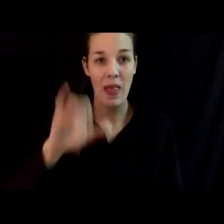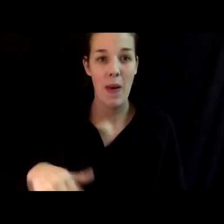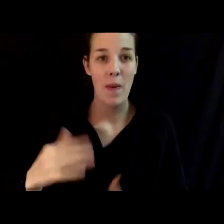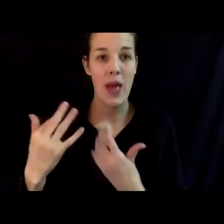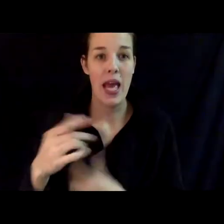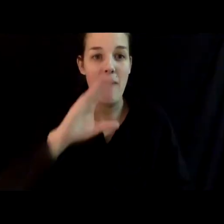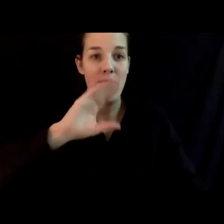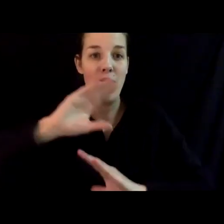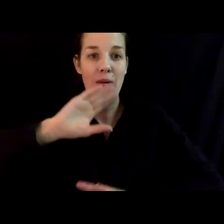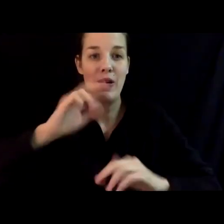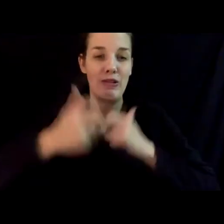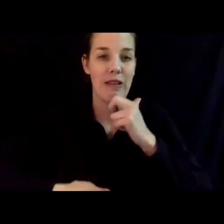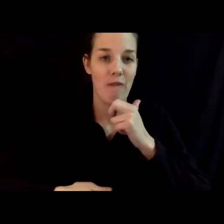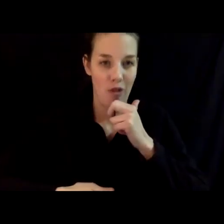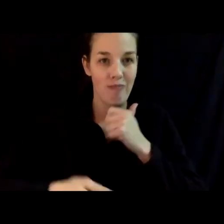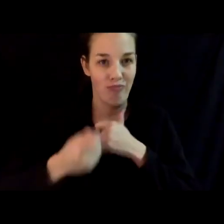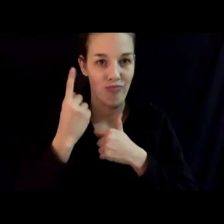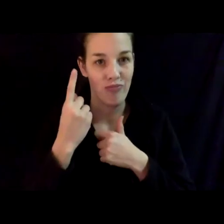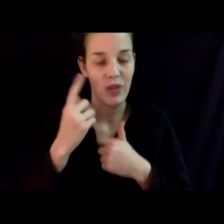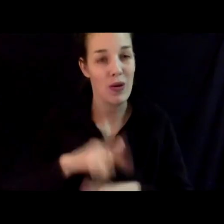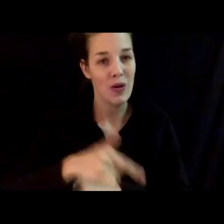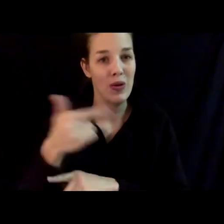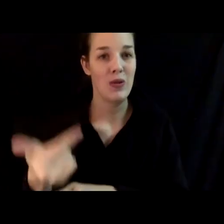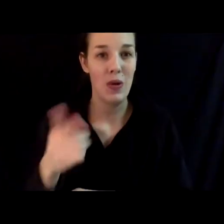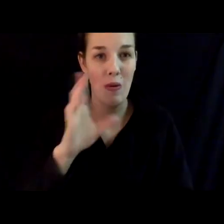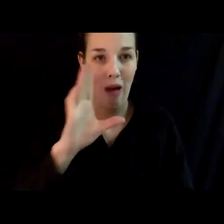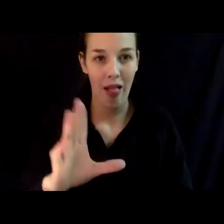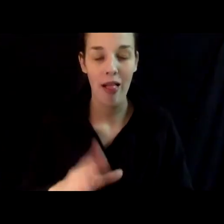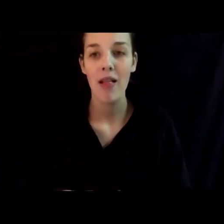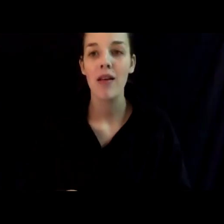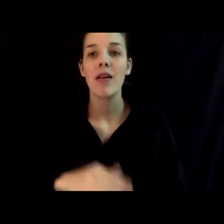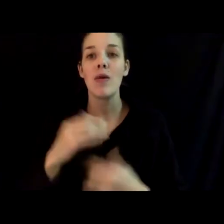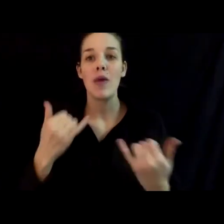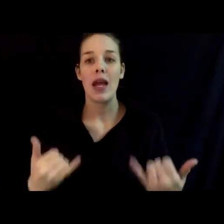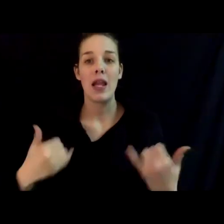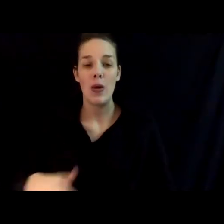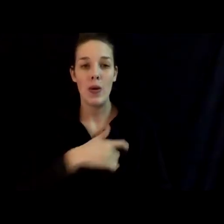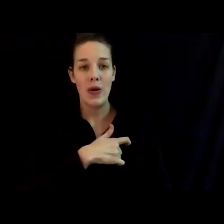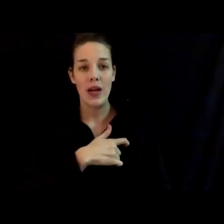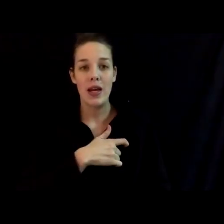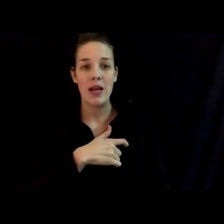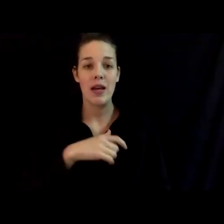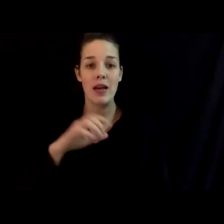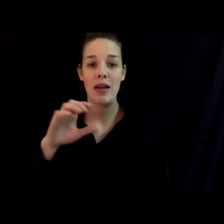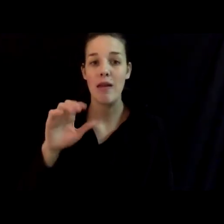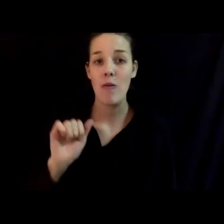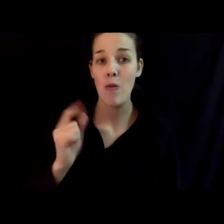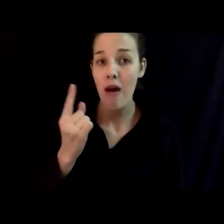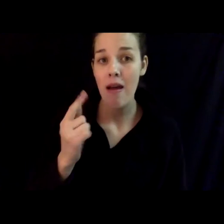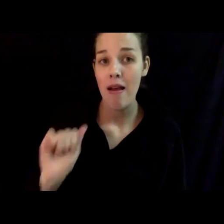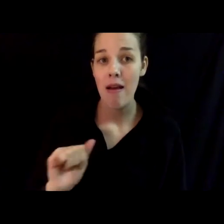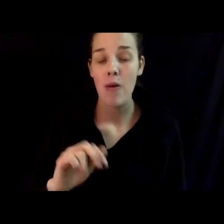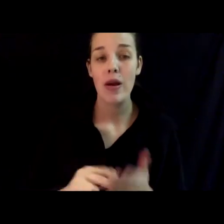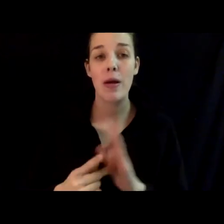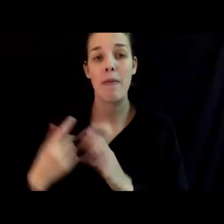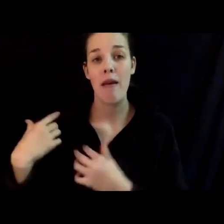frustrating and difficult. Your turn will come. As of right now, we are in Phase 1A, which means healthcare